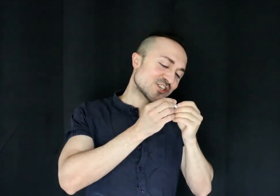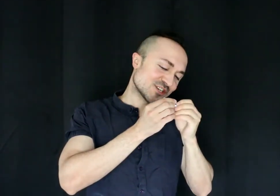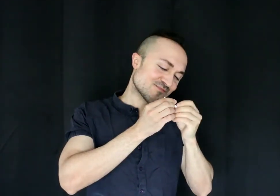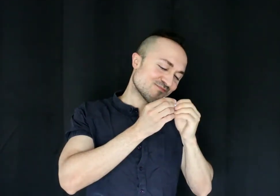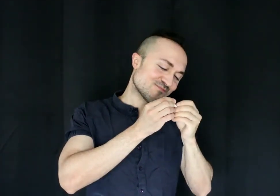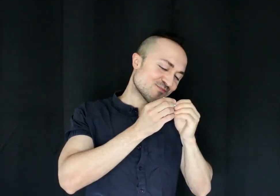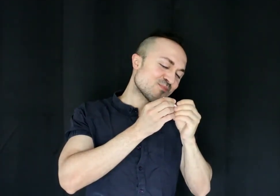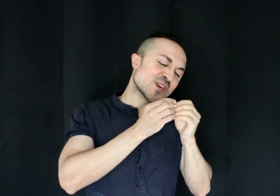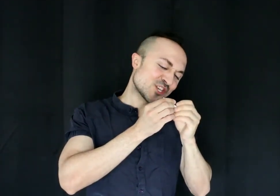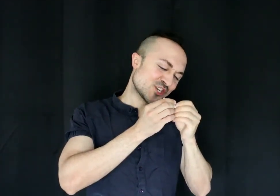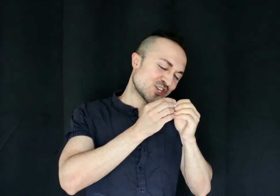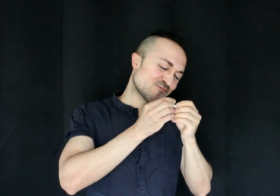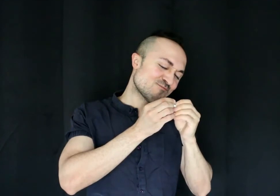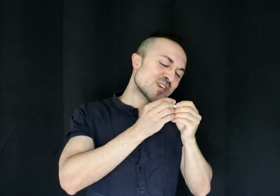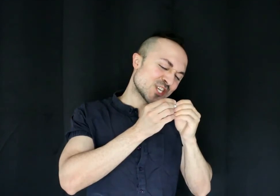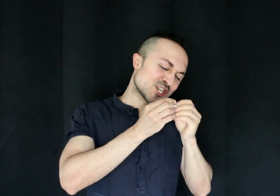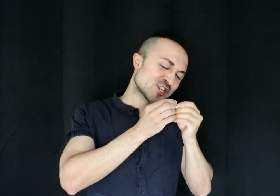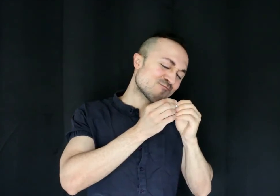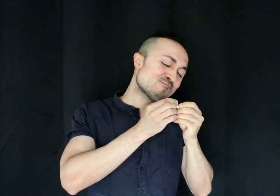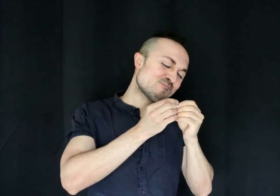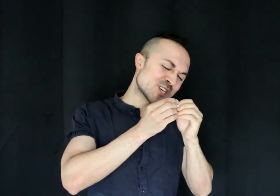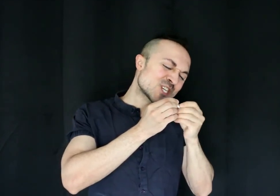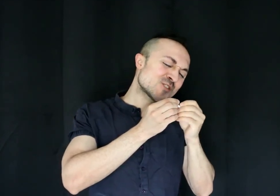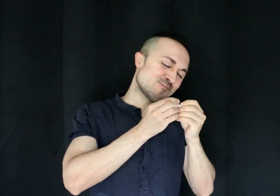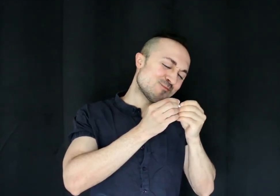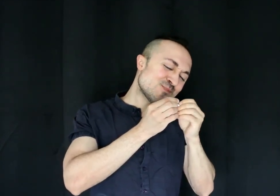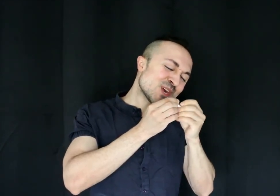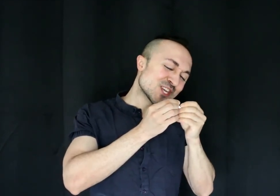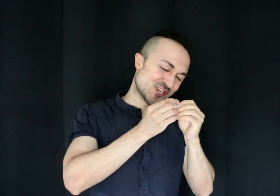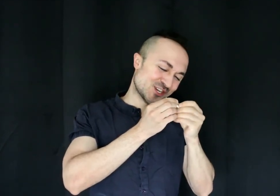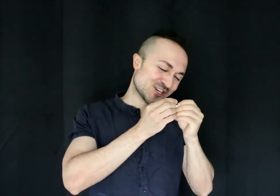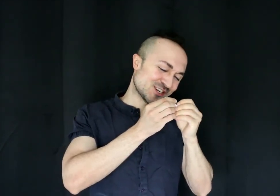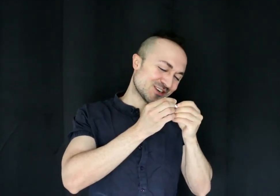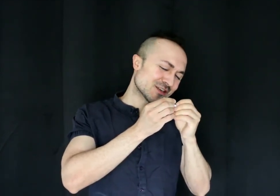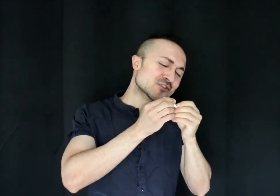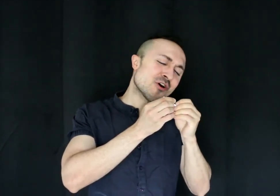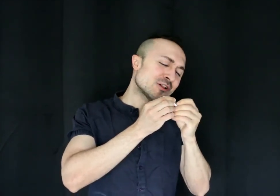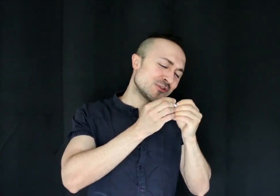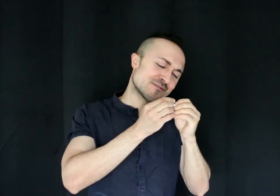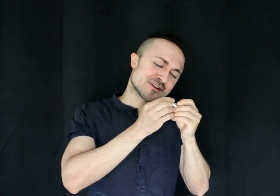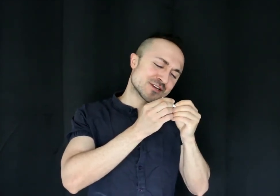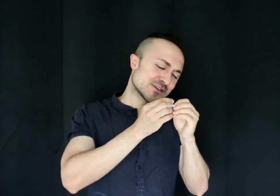Bitch, bitch, bitch, bitch, bitch. That's all you ever do.